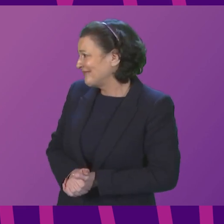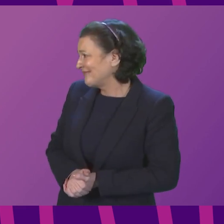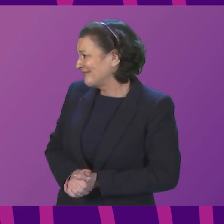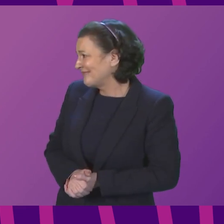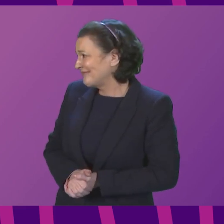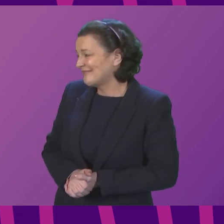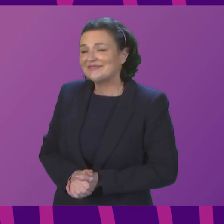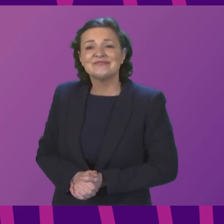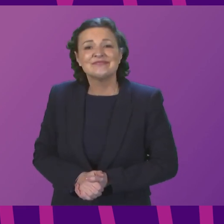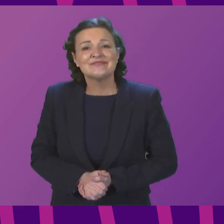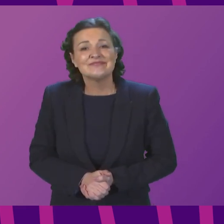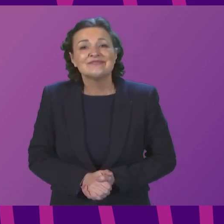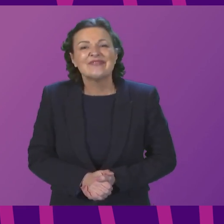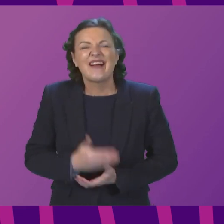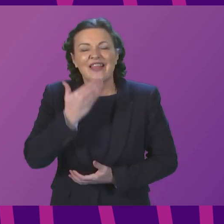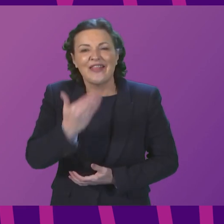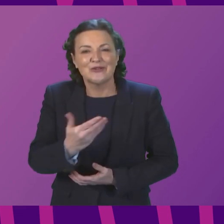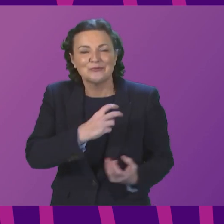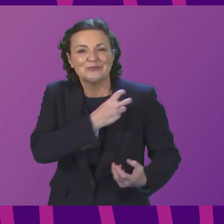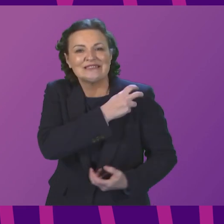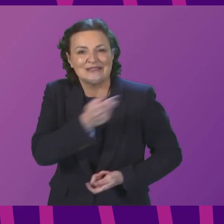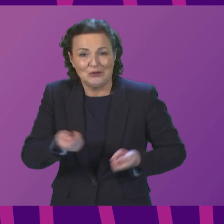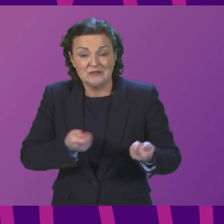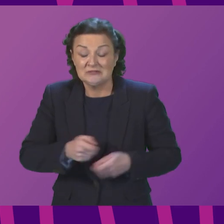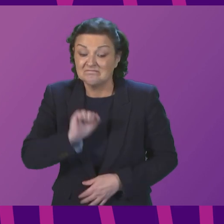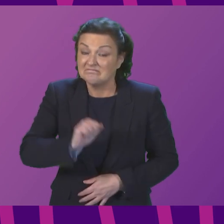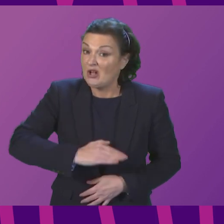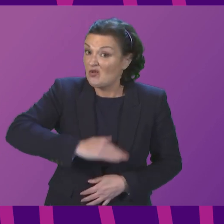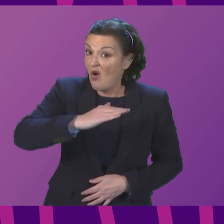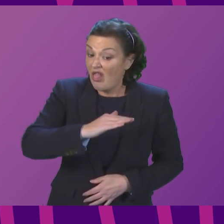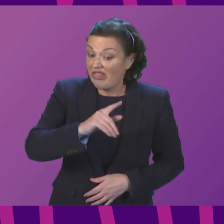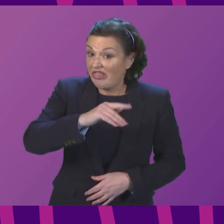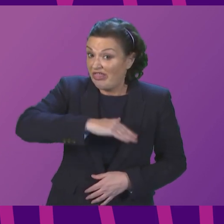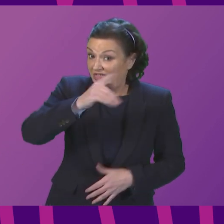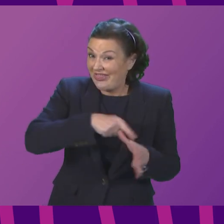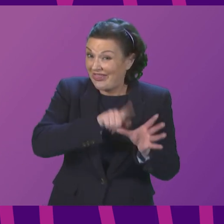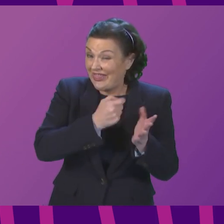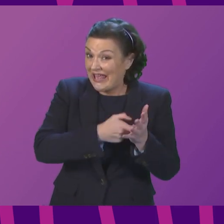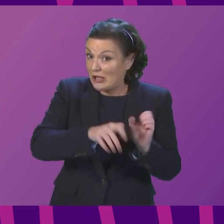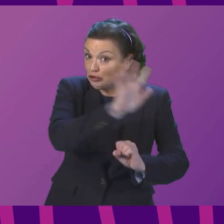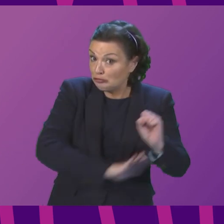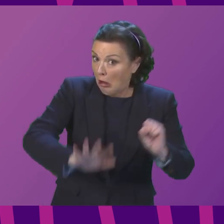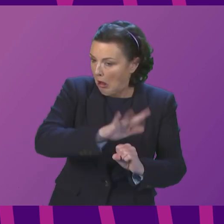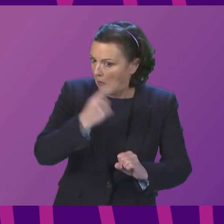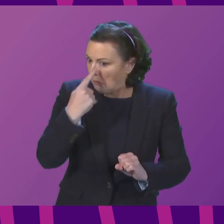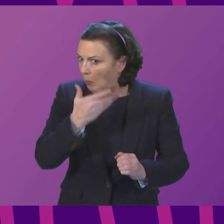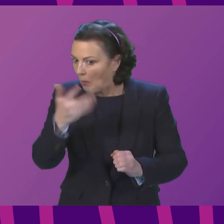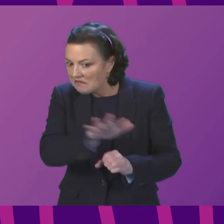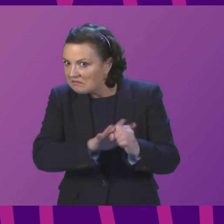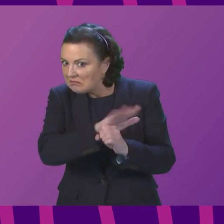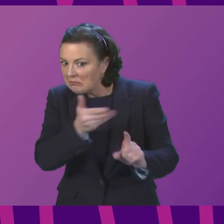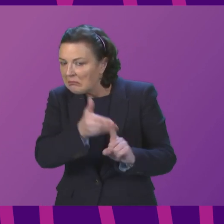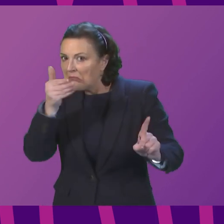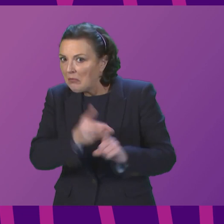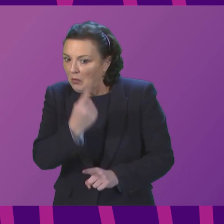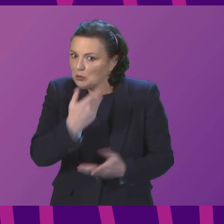Thank you for turning off, North Ayrshire is one of five areas shortlisted for a new prototype fusion power facility through the